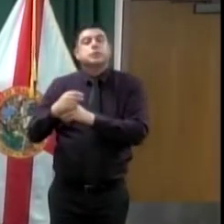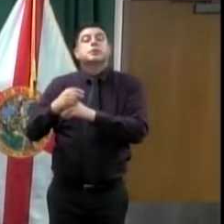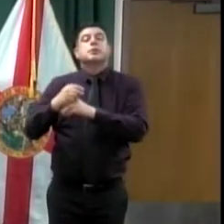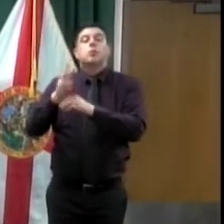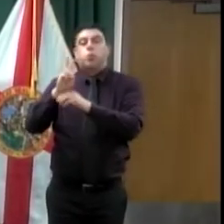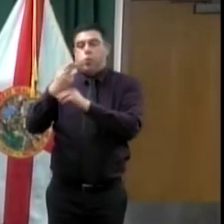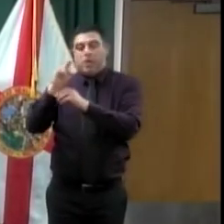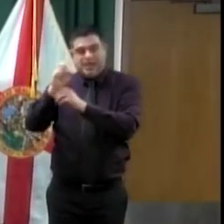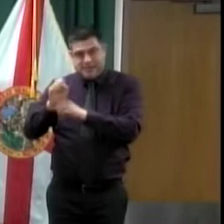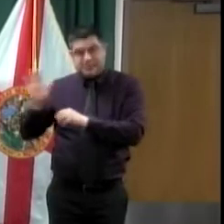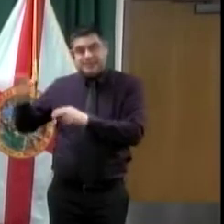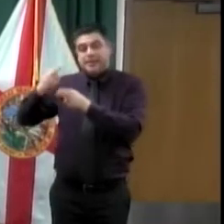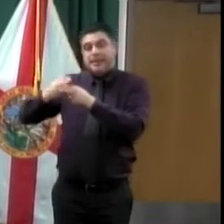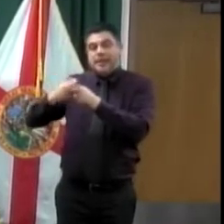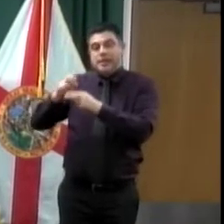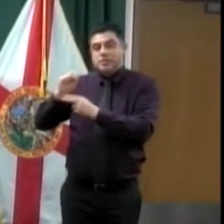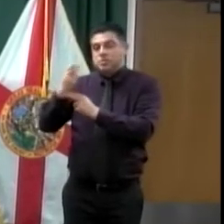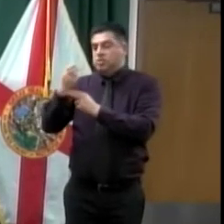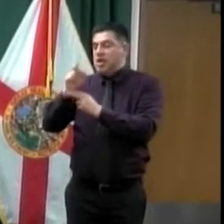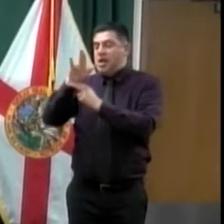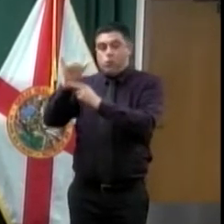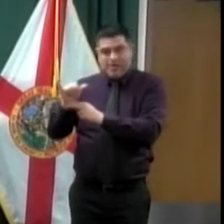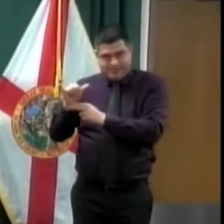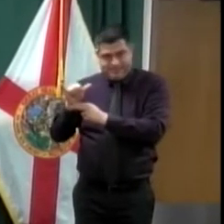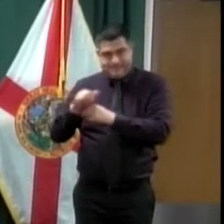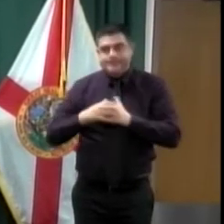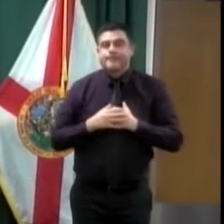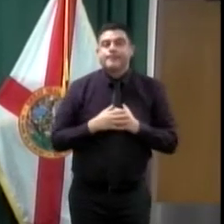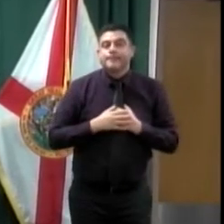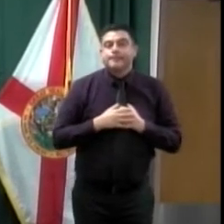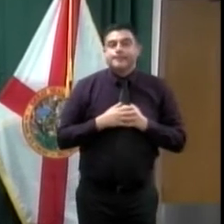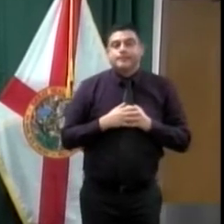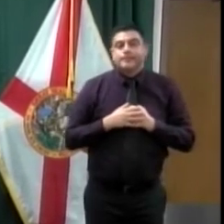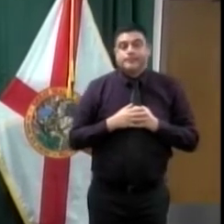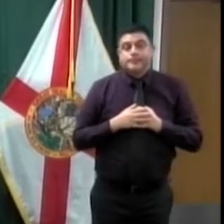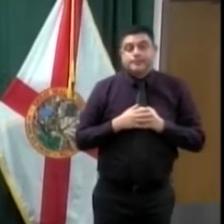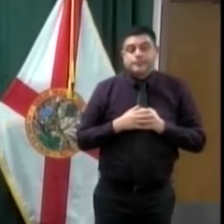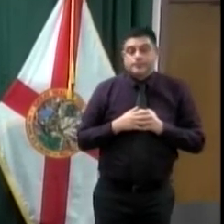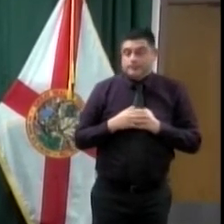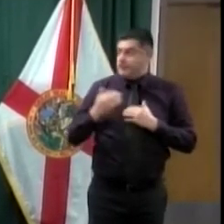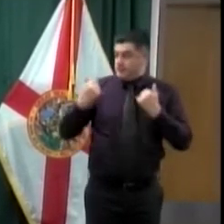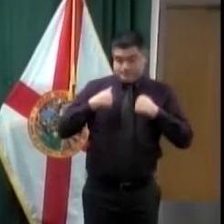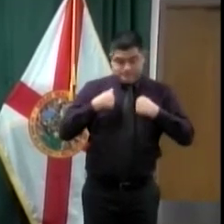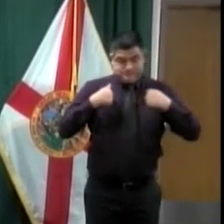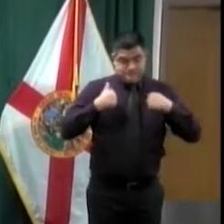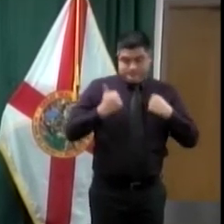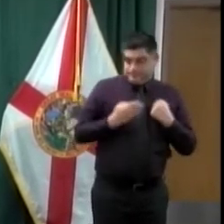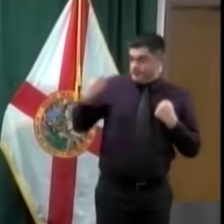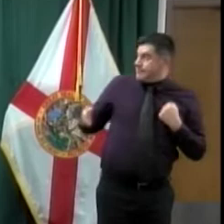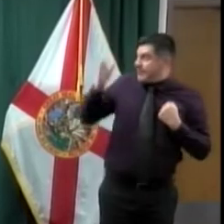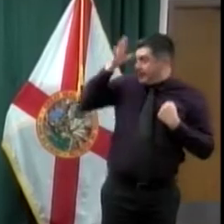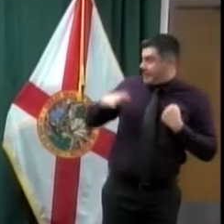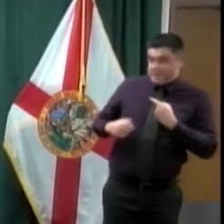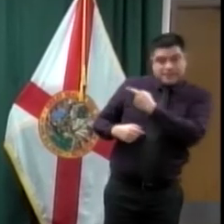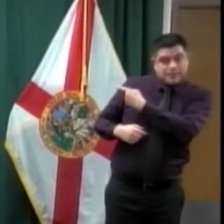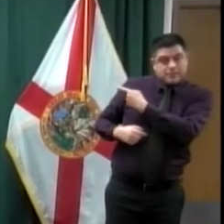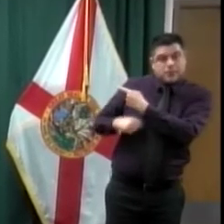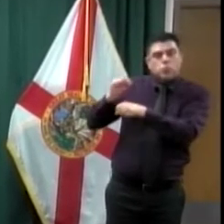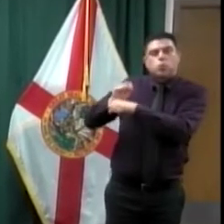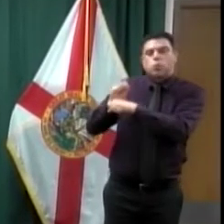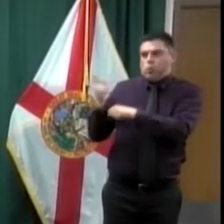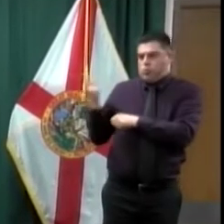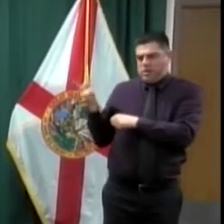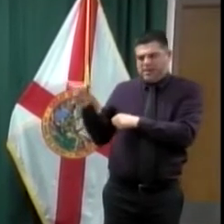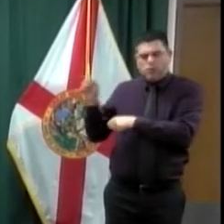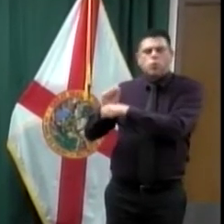Good afternoon. I have with me Chef Delano, our kitchen manager. I just want to let you know that Meals on Wheels is